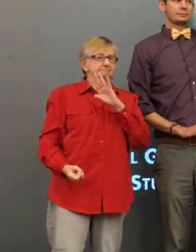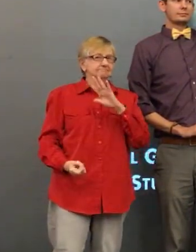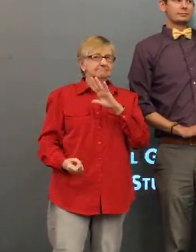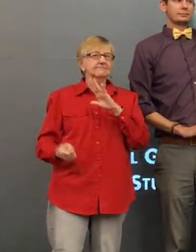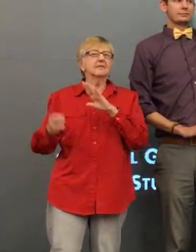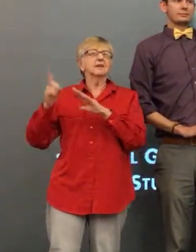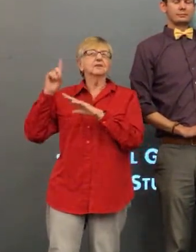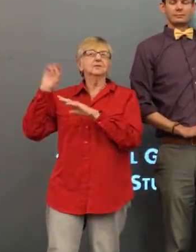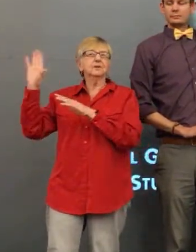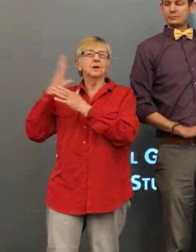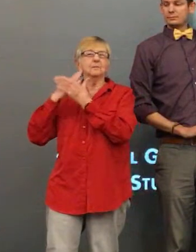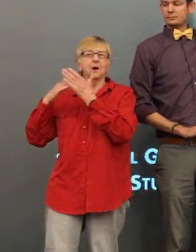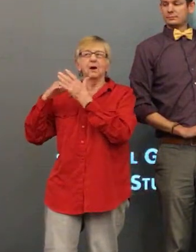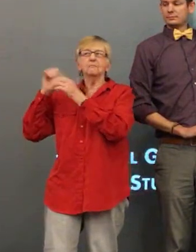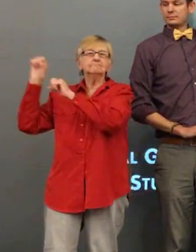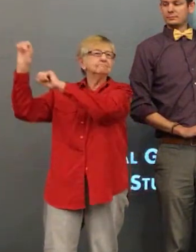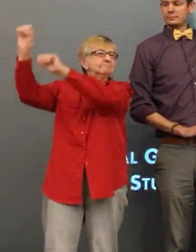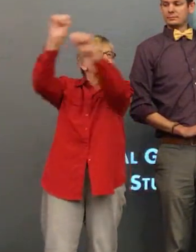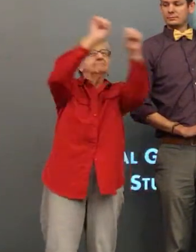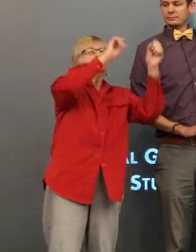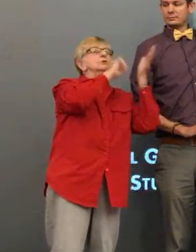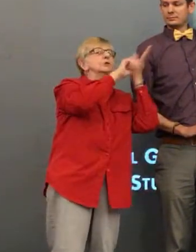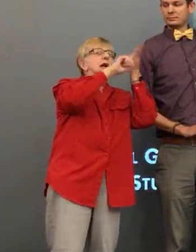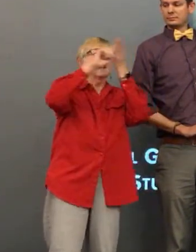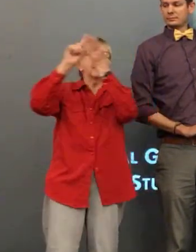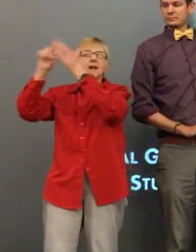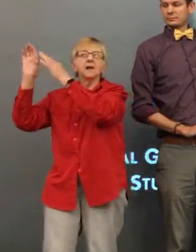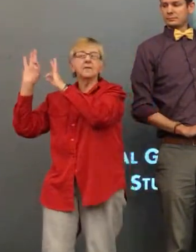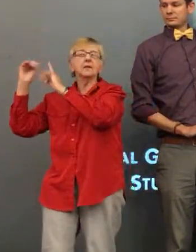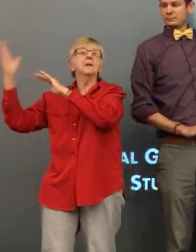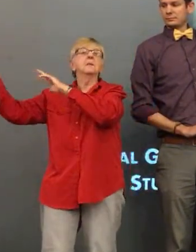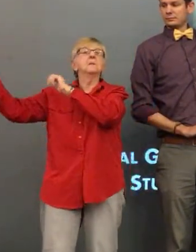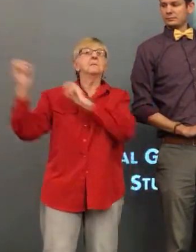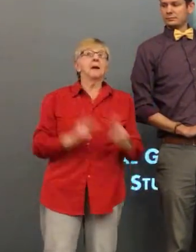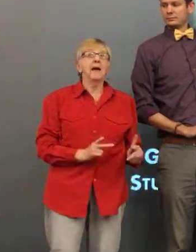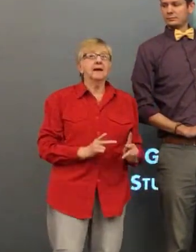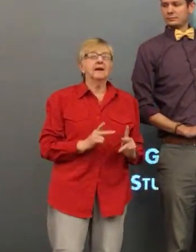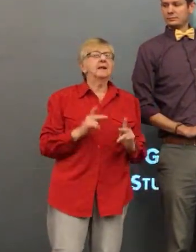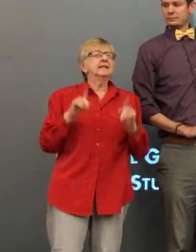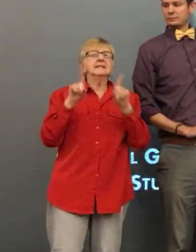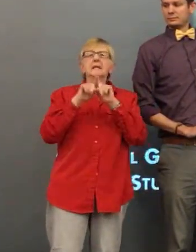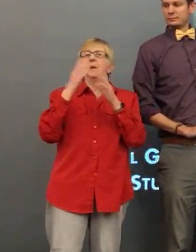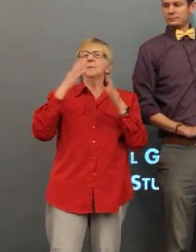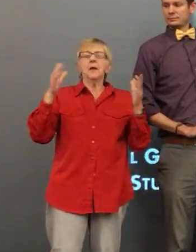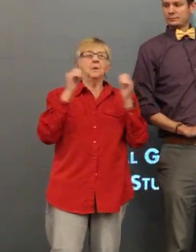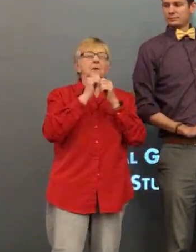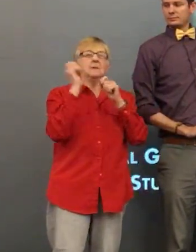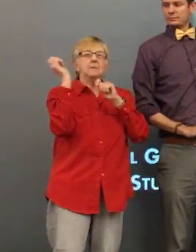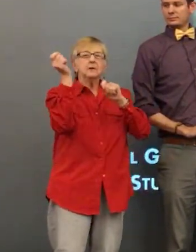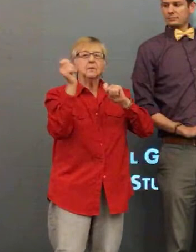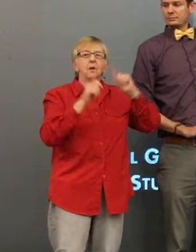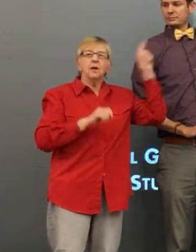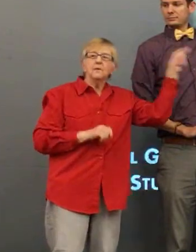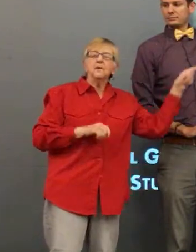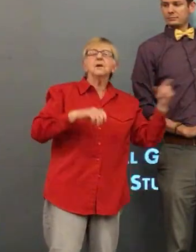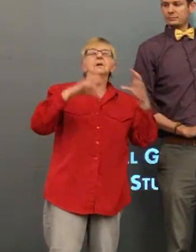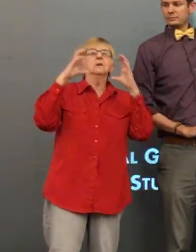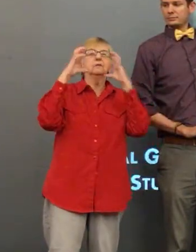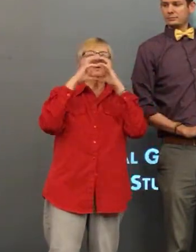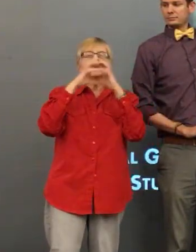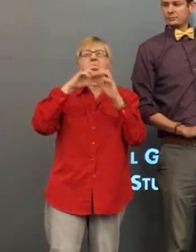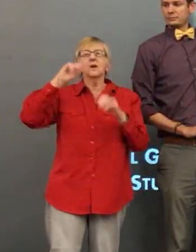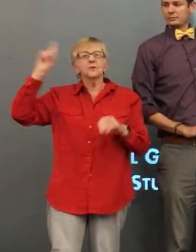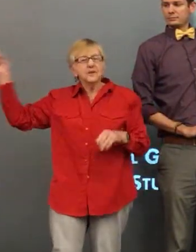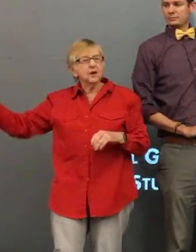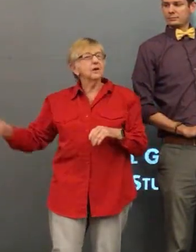He wouldn't stay long. He would go and survey the campus and check to make sure everything is good and then he'd come back. Same